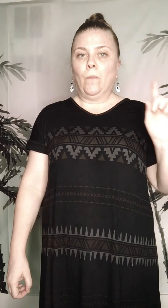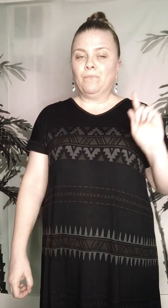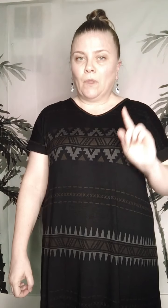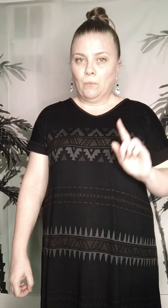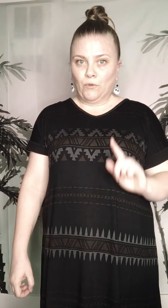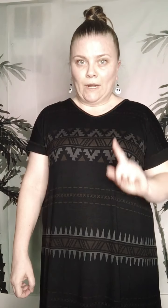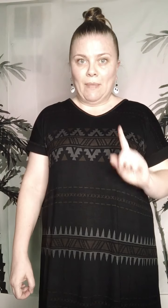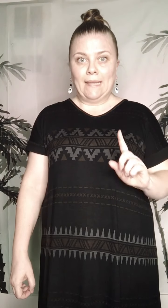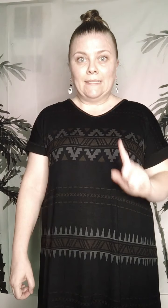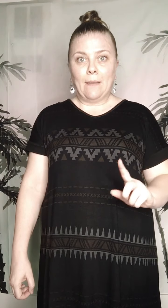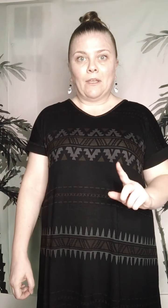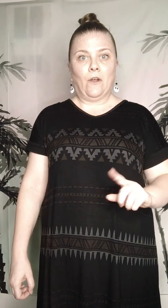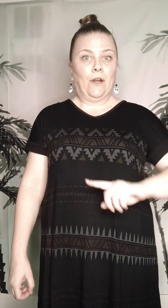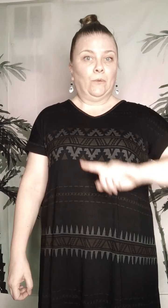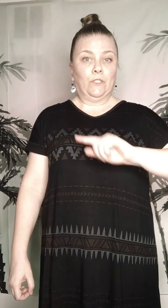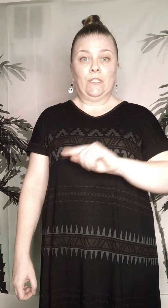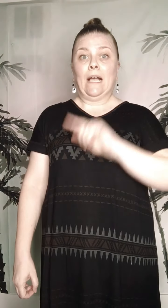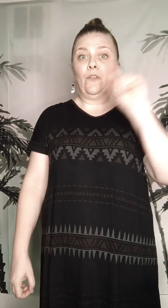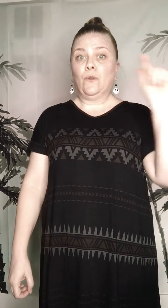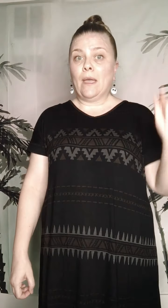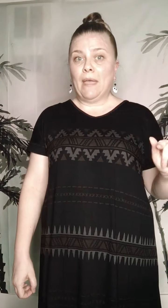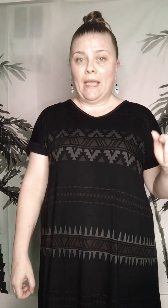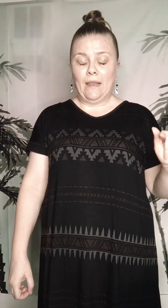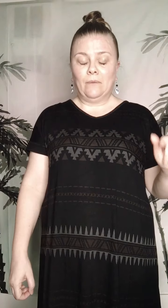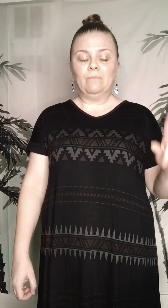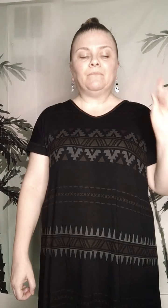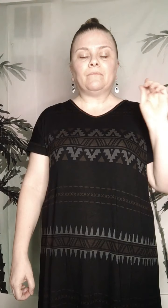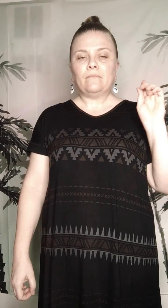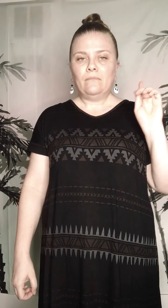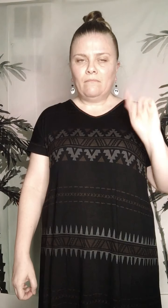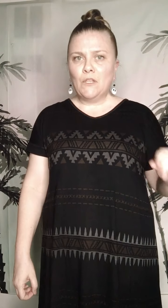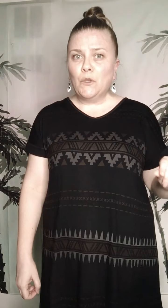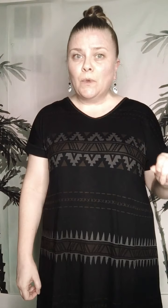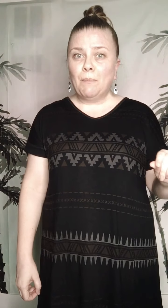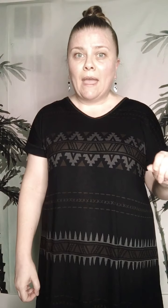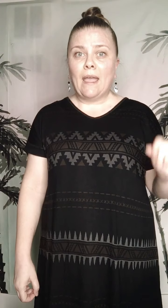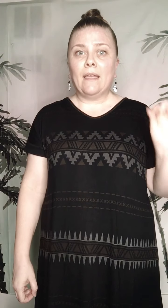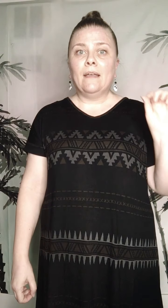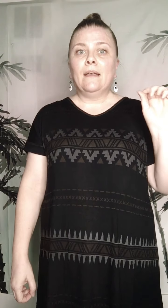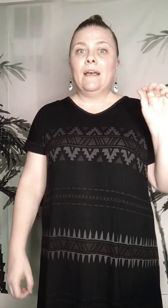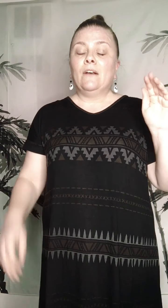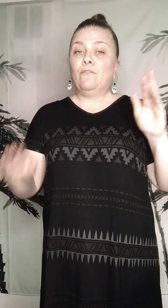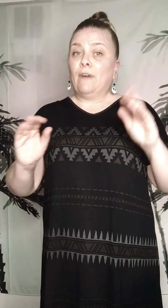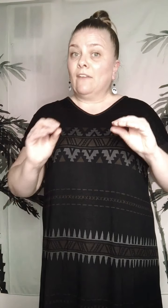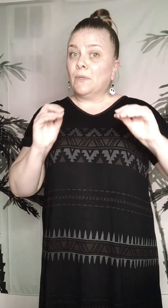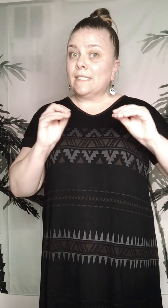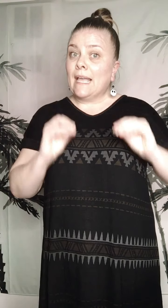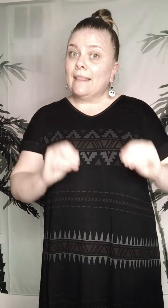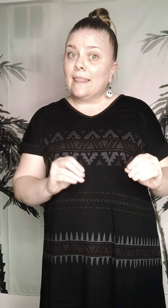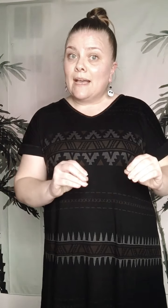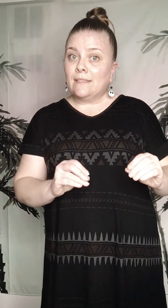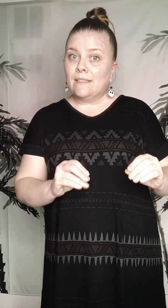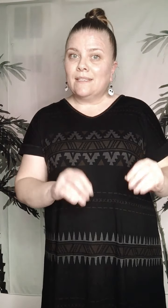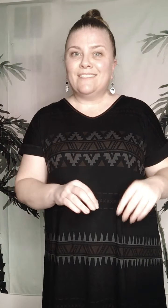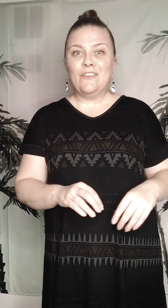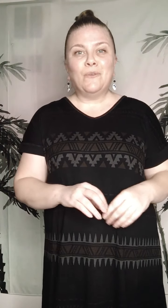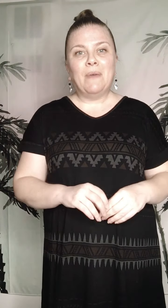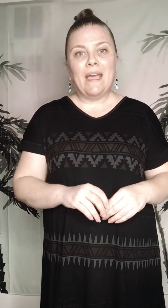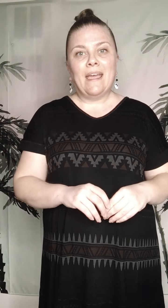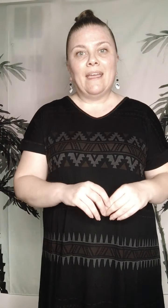prepaid debit card, which is how you get paid, you would pay 5% less. So you'd pay